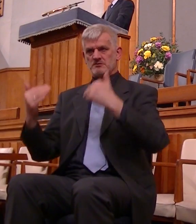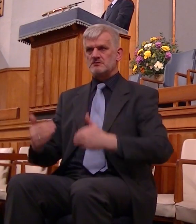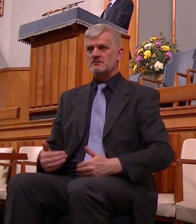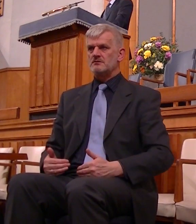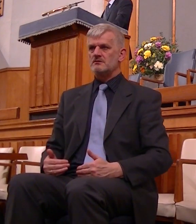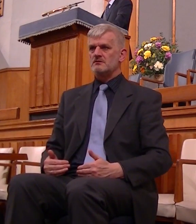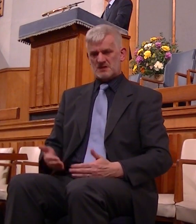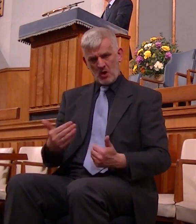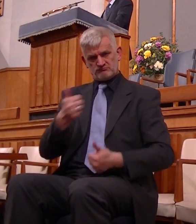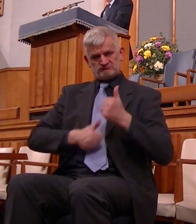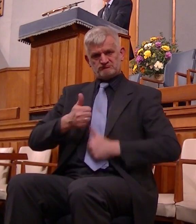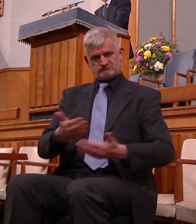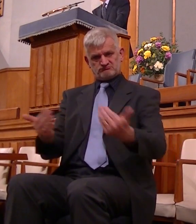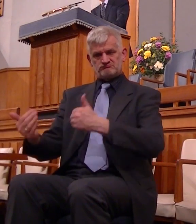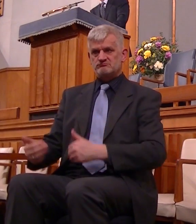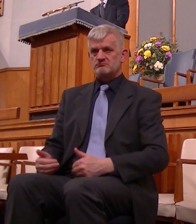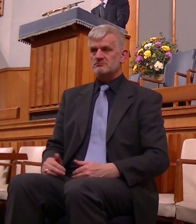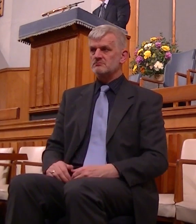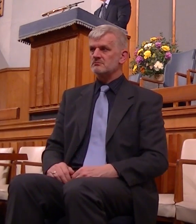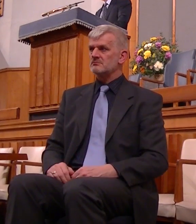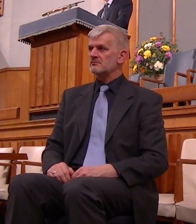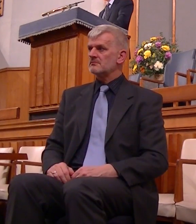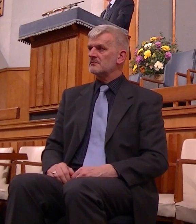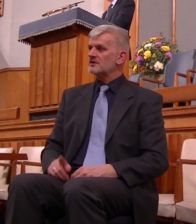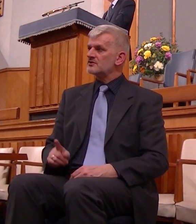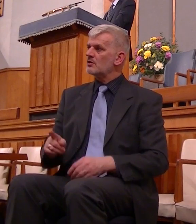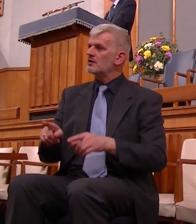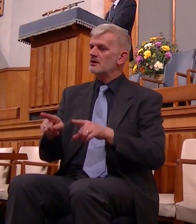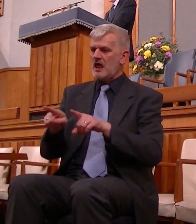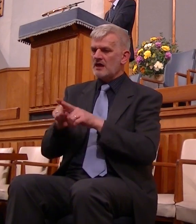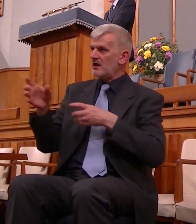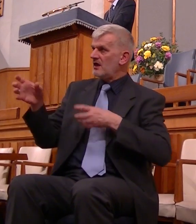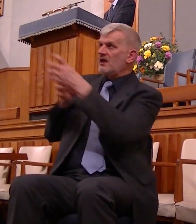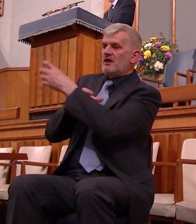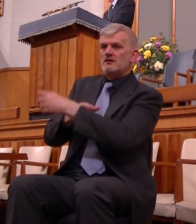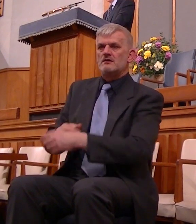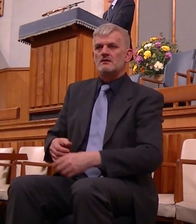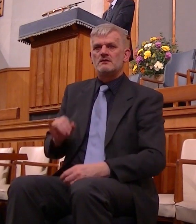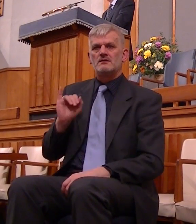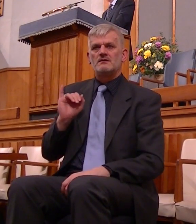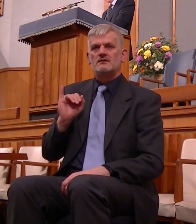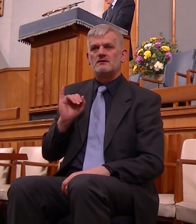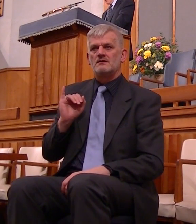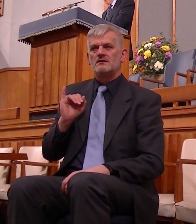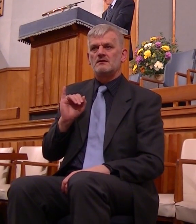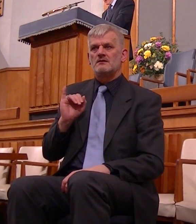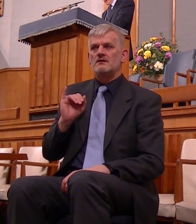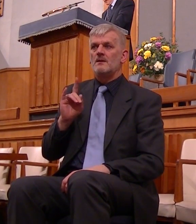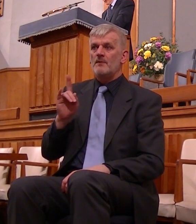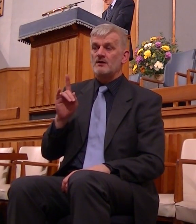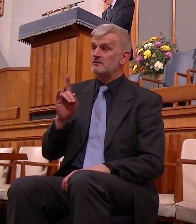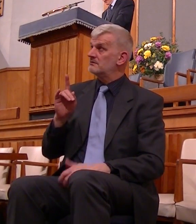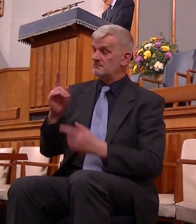and esteemed we behave like God it's astonishing when we're away from Him